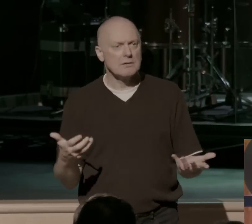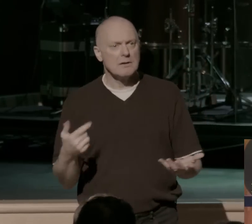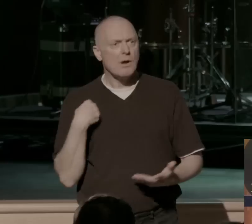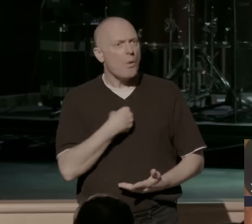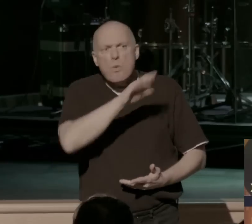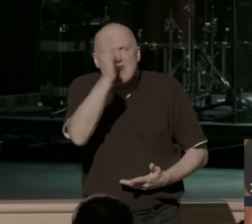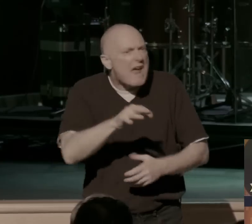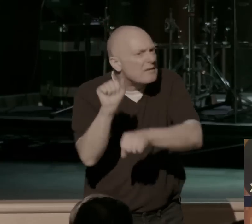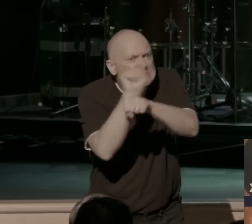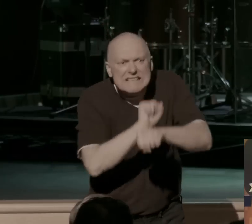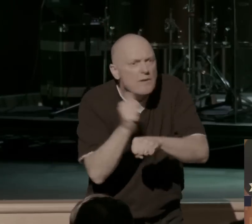to anyone.